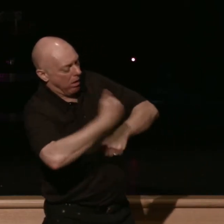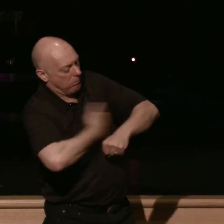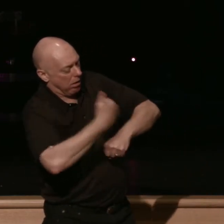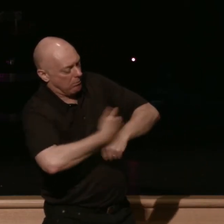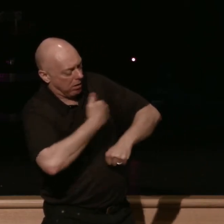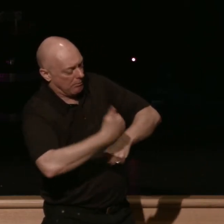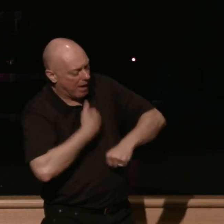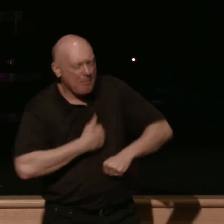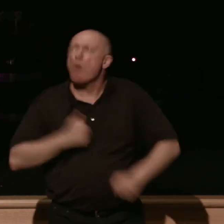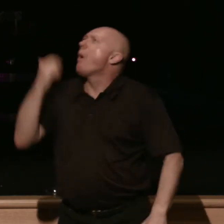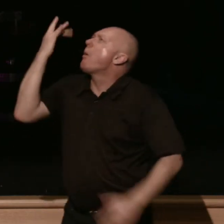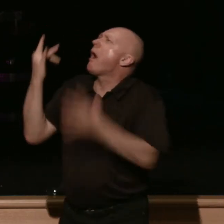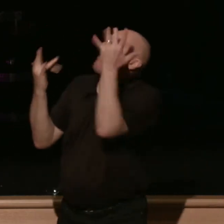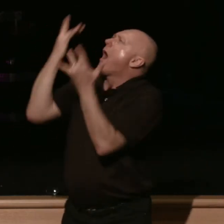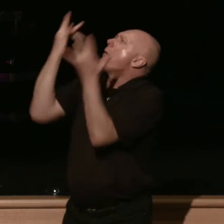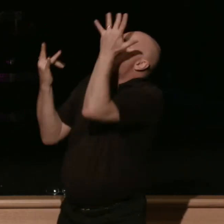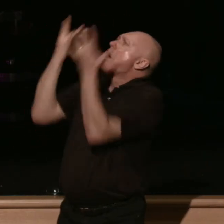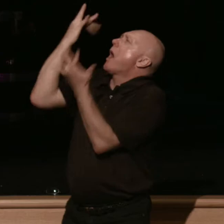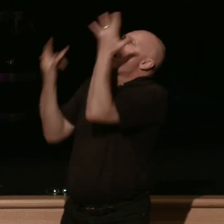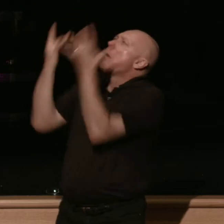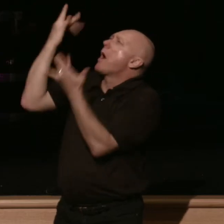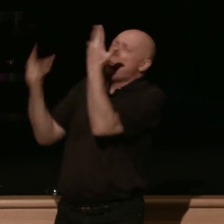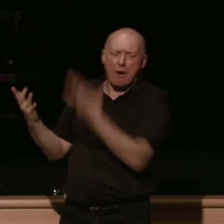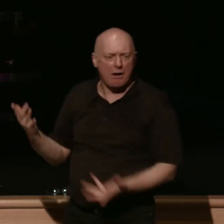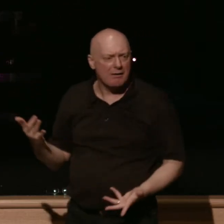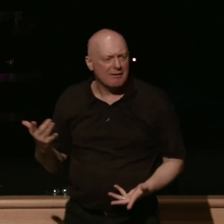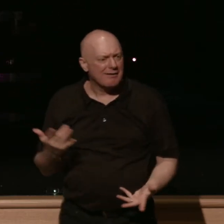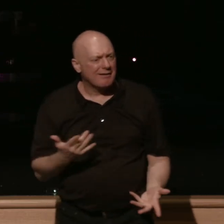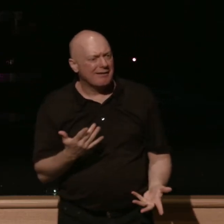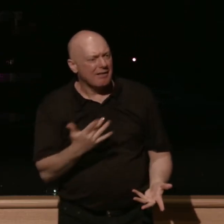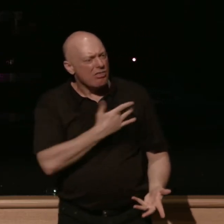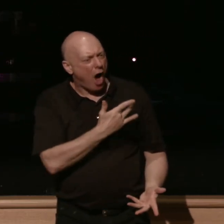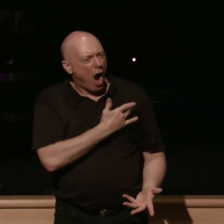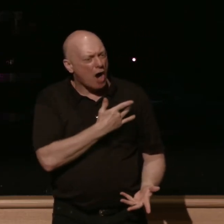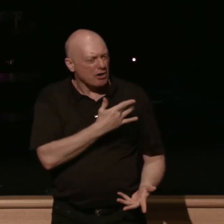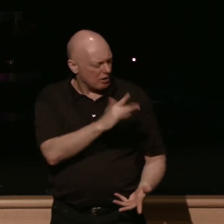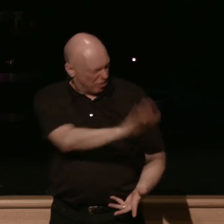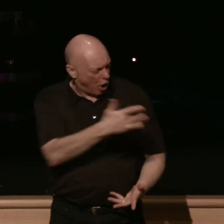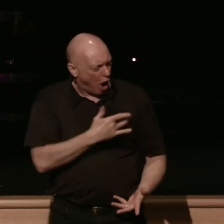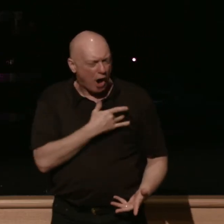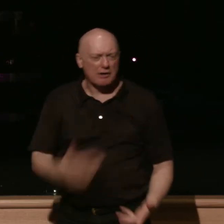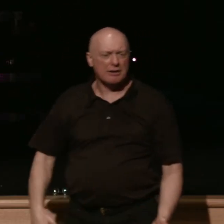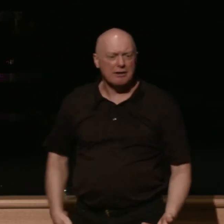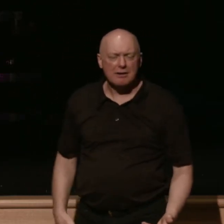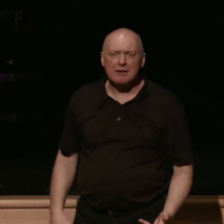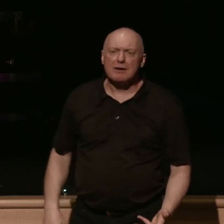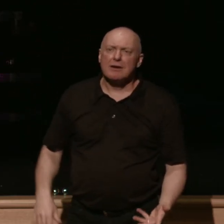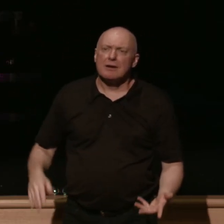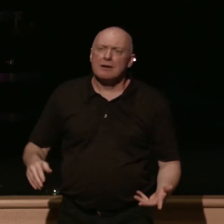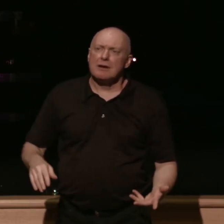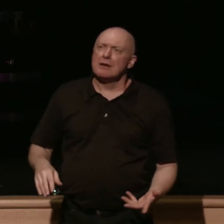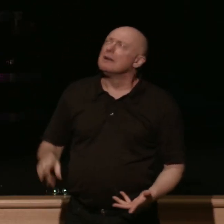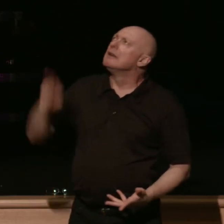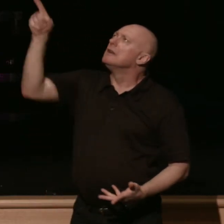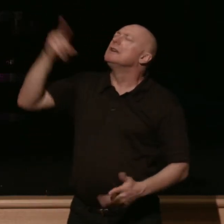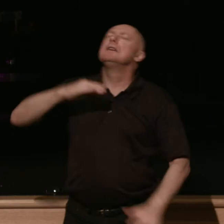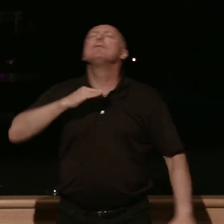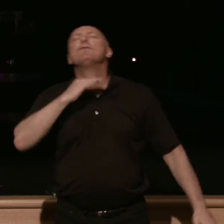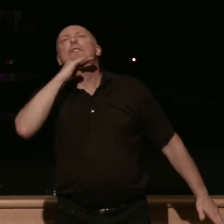the questions that are coming to him and he's sick of the heart that's spurting forth the question you have wearied the lord with your words